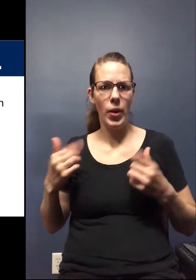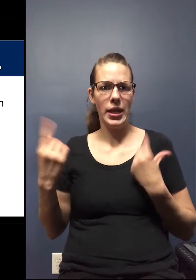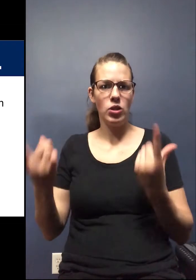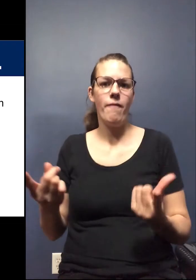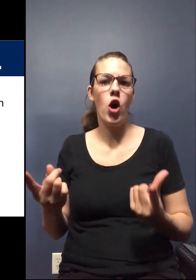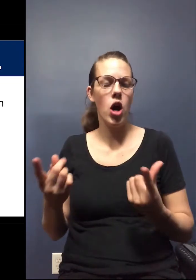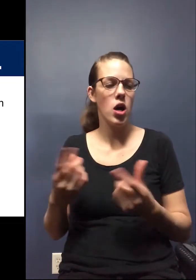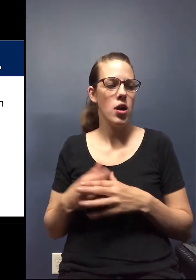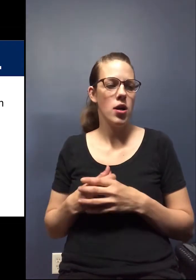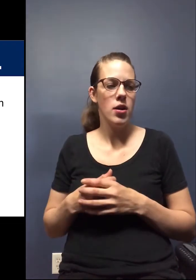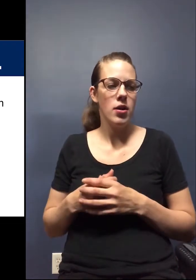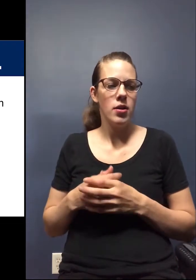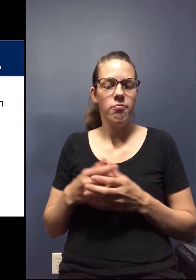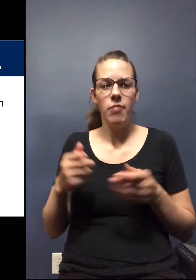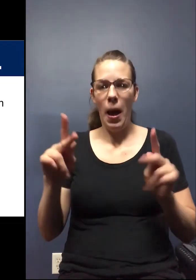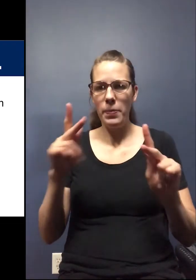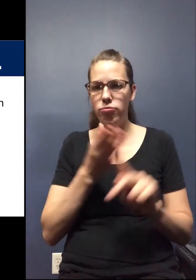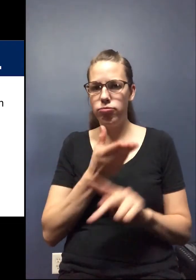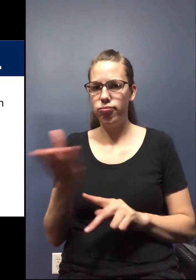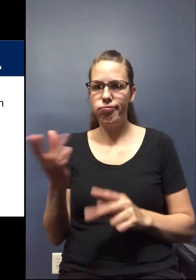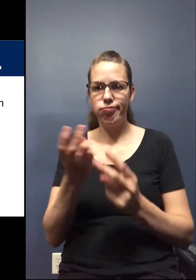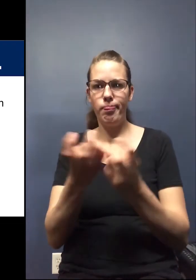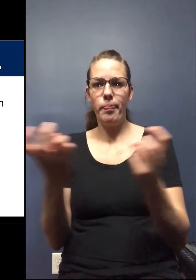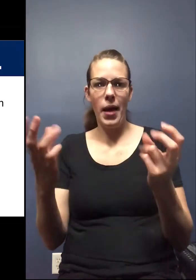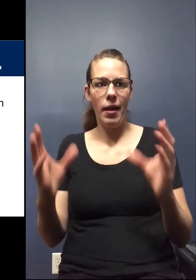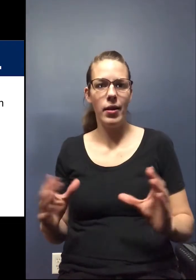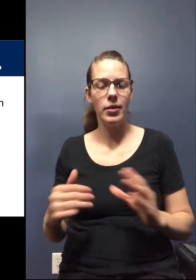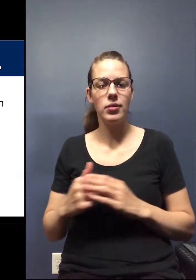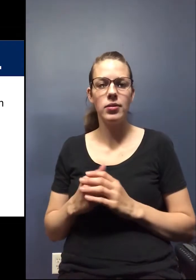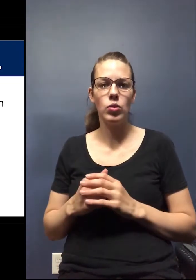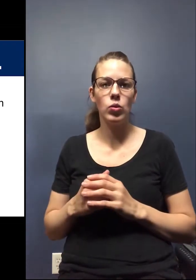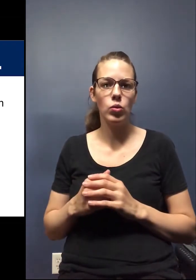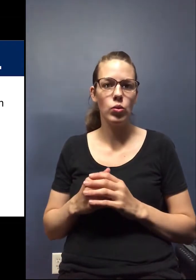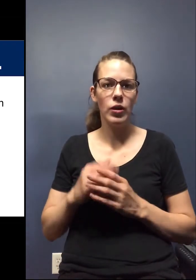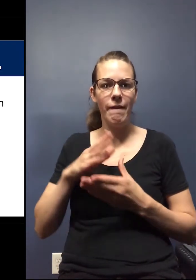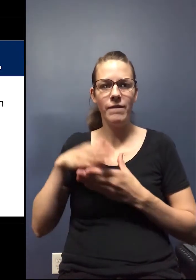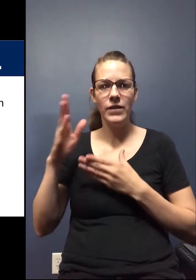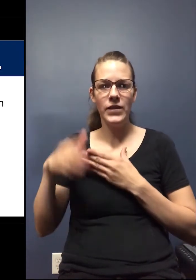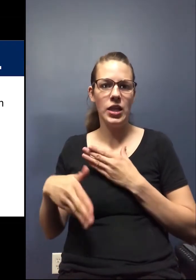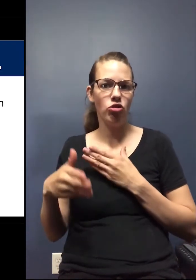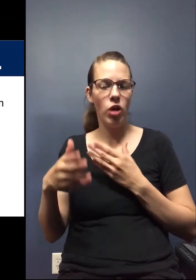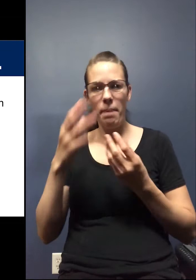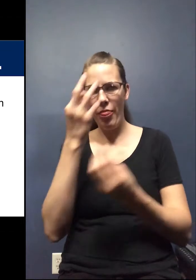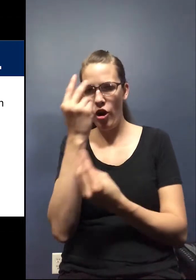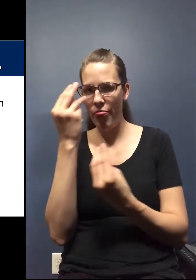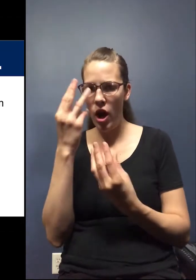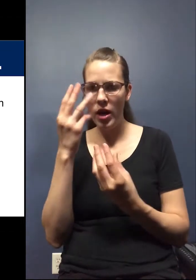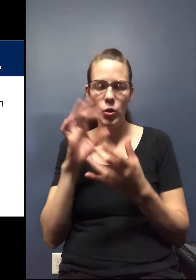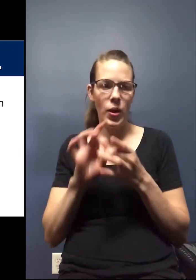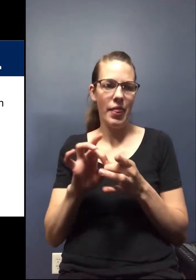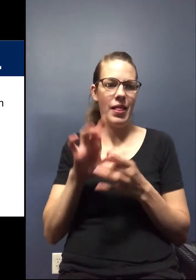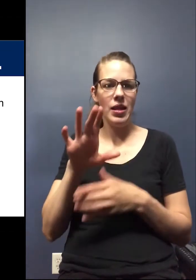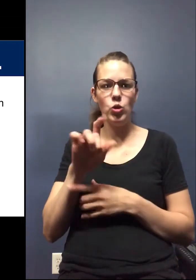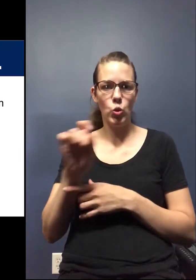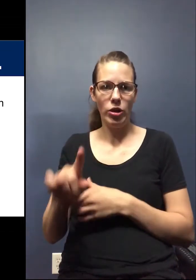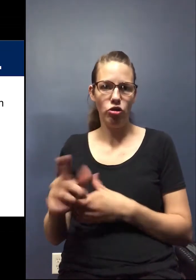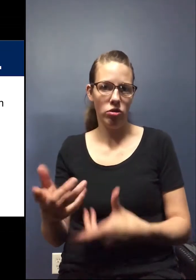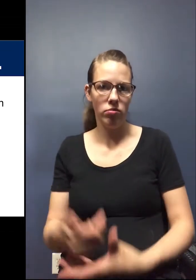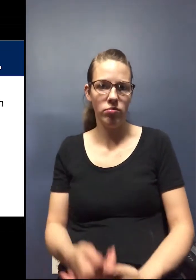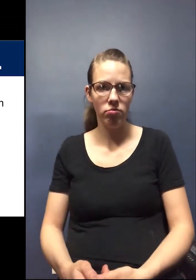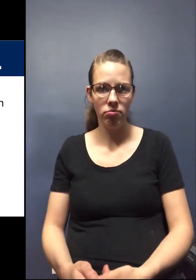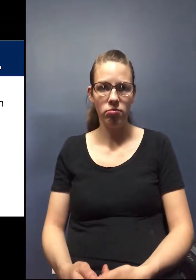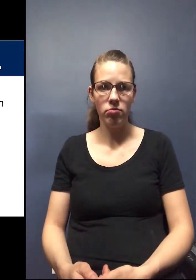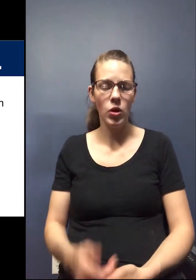far. So I'm just going to give an opportunity for our panelists to finish up any of their thoughts around this question.